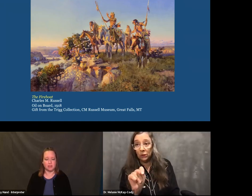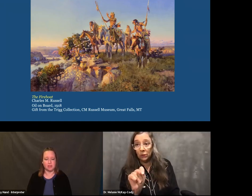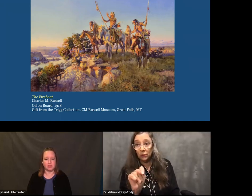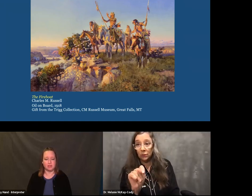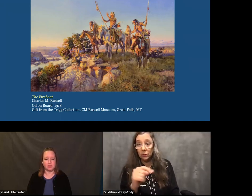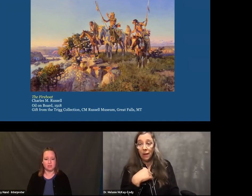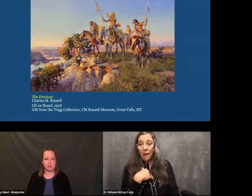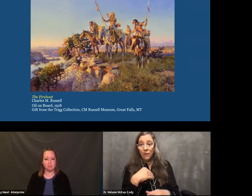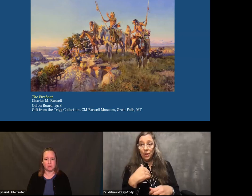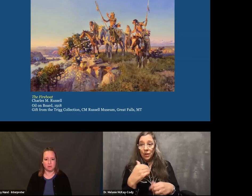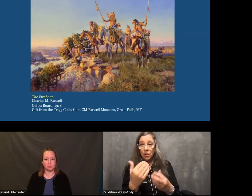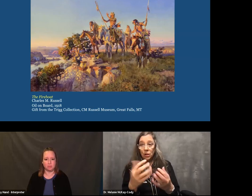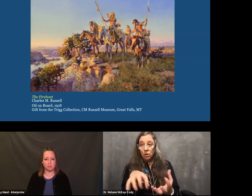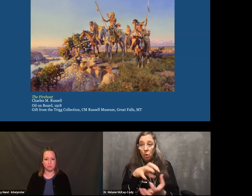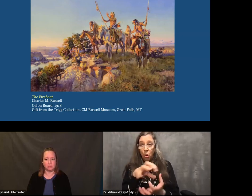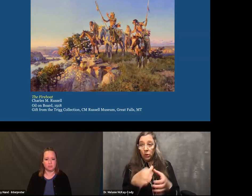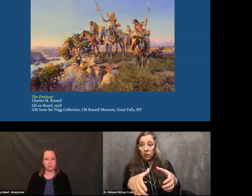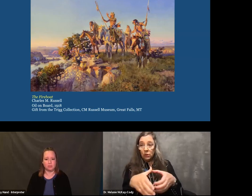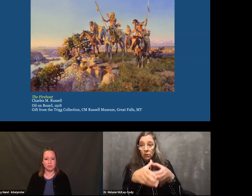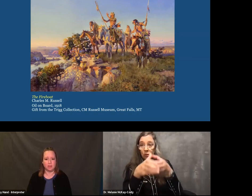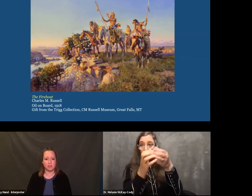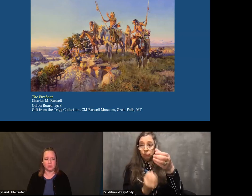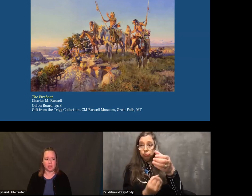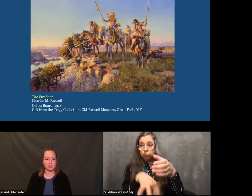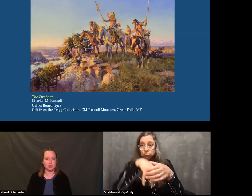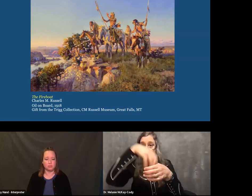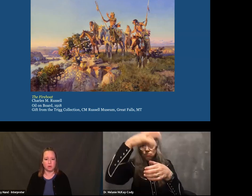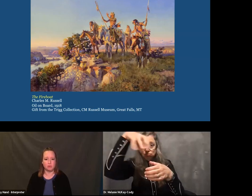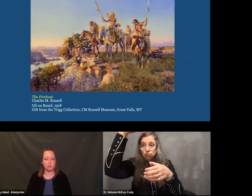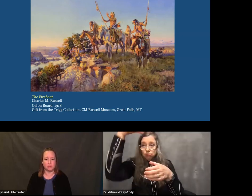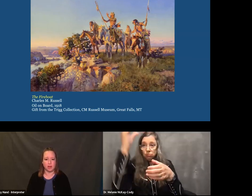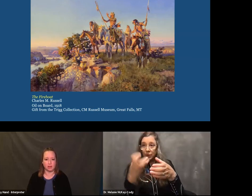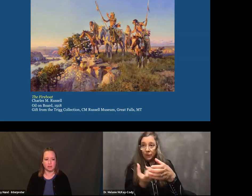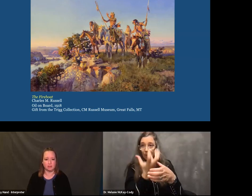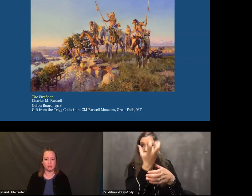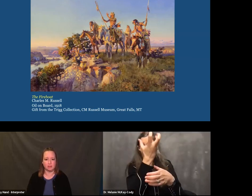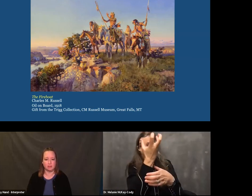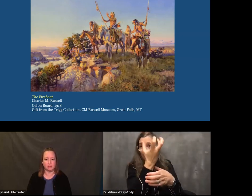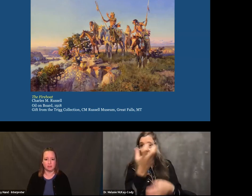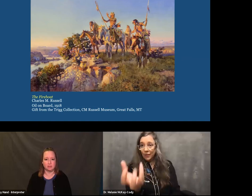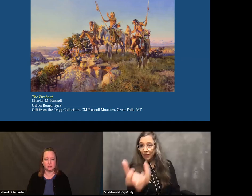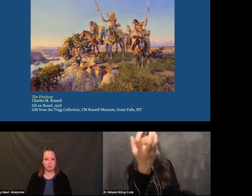Because it's a steamboat. And so it has a smokestack.